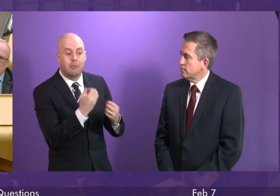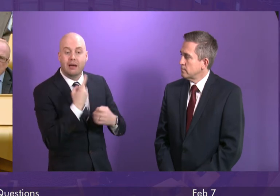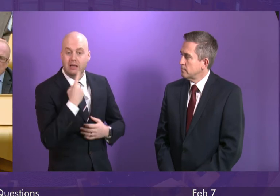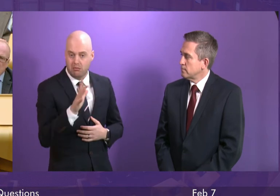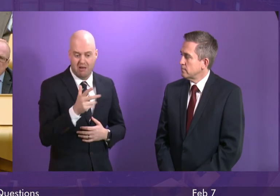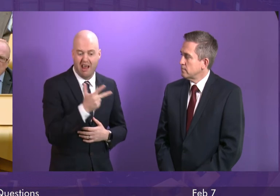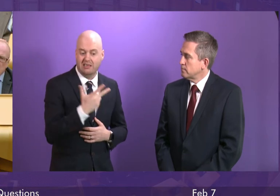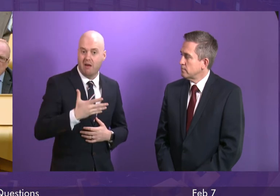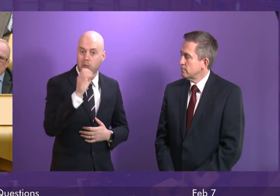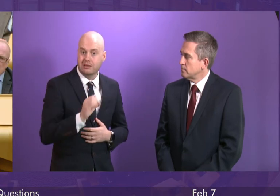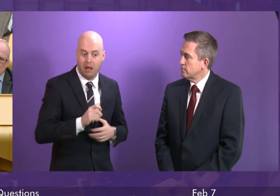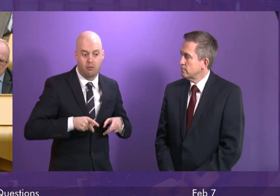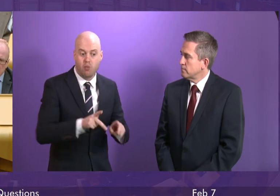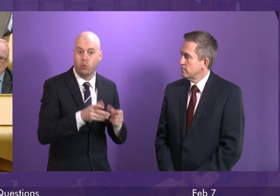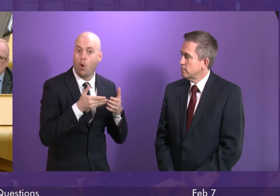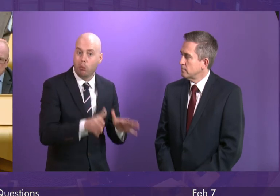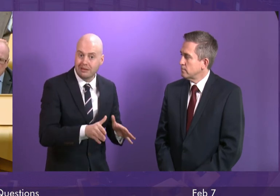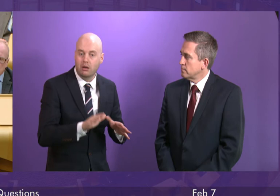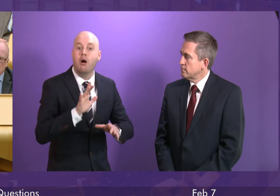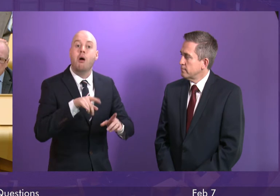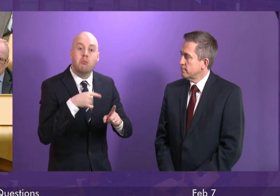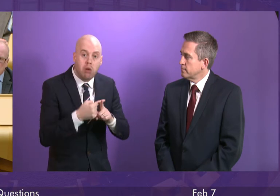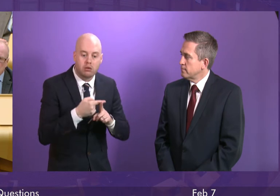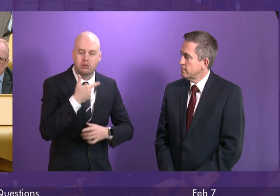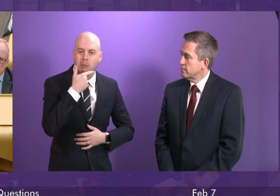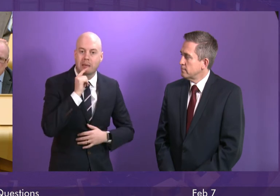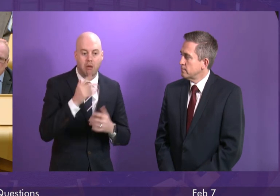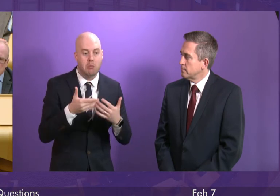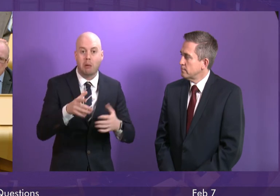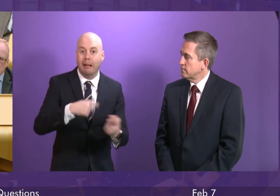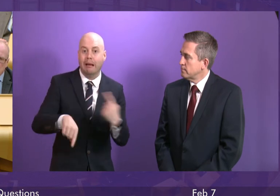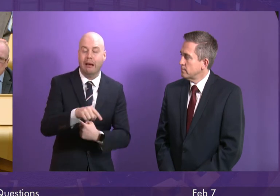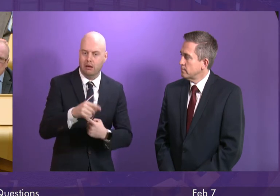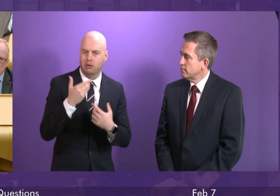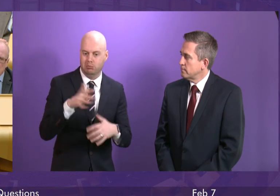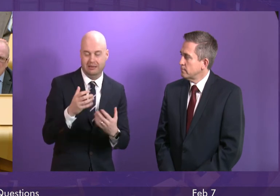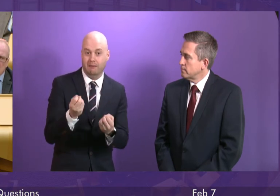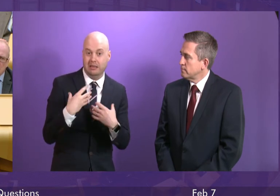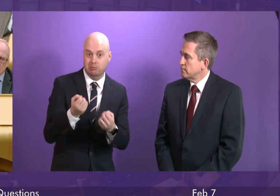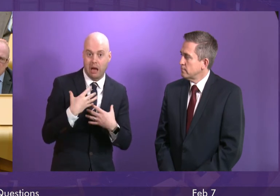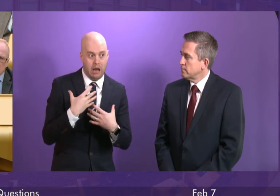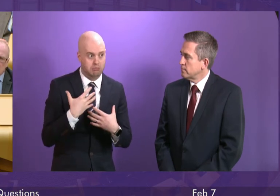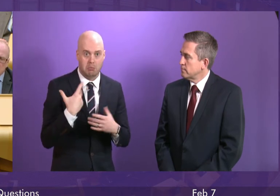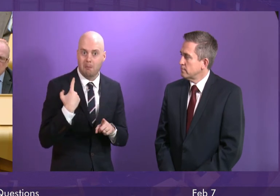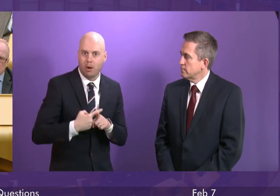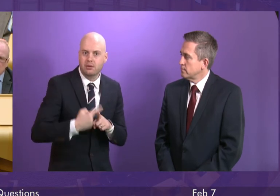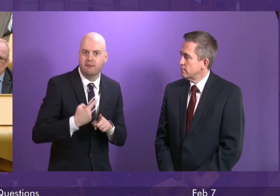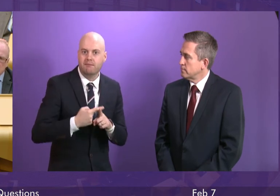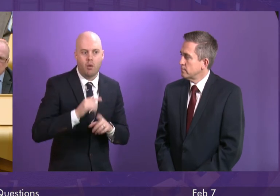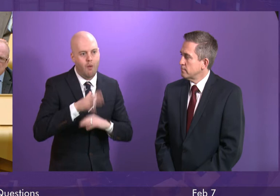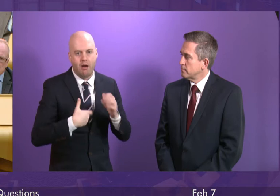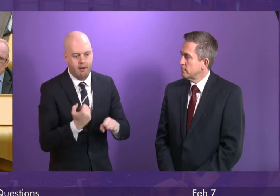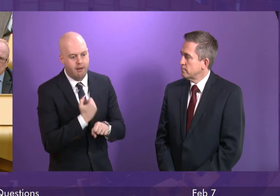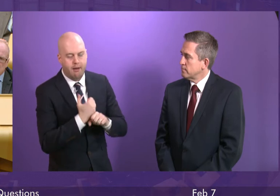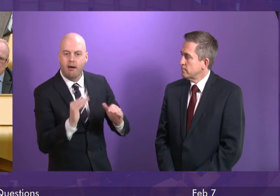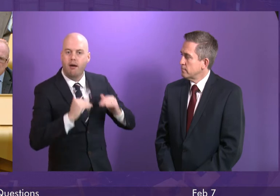open, but the feedback from members of the public in the north-east of Scotland has been overwhelmingly positive about this long overdue enhancement of the